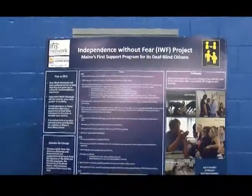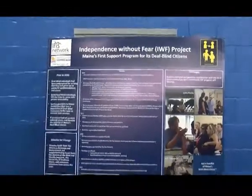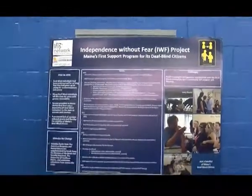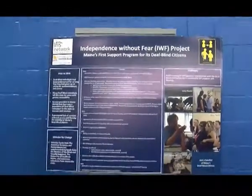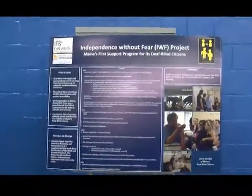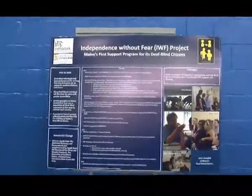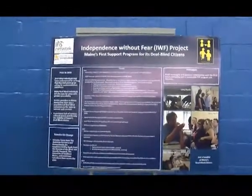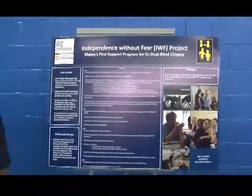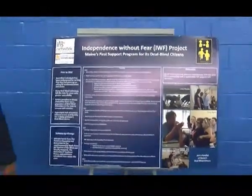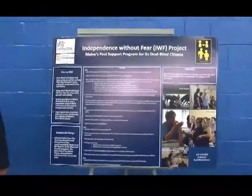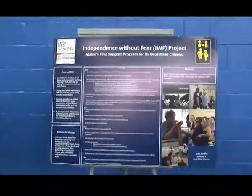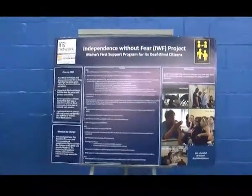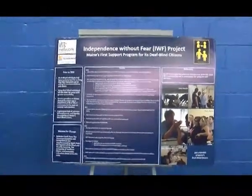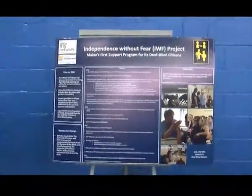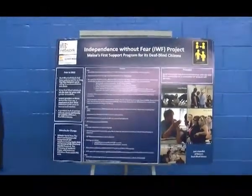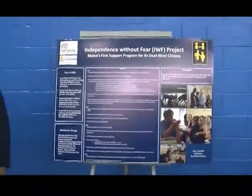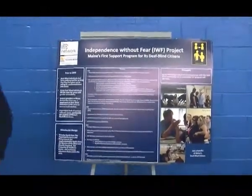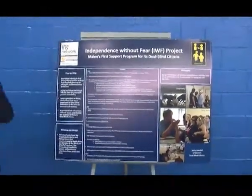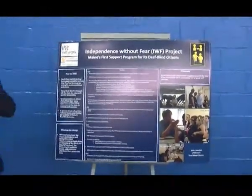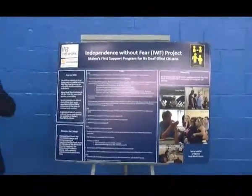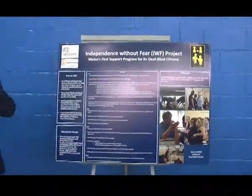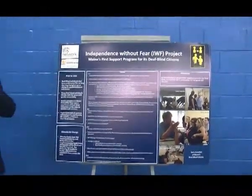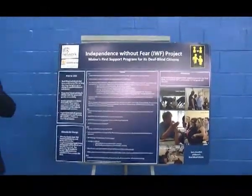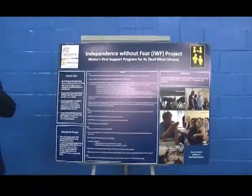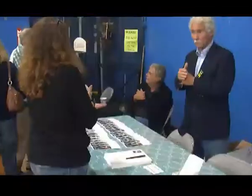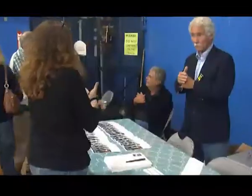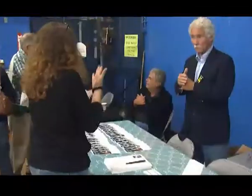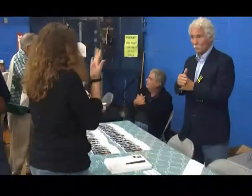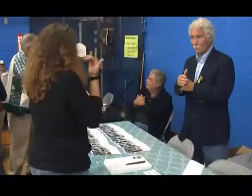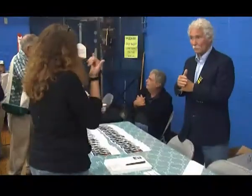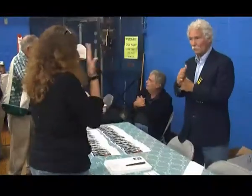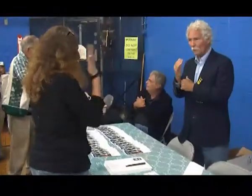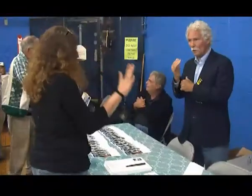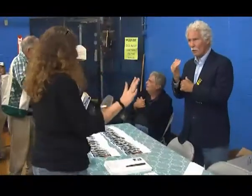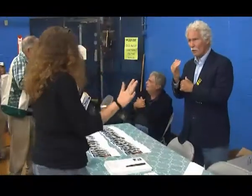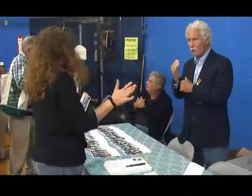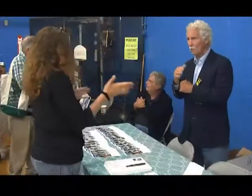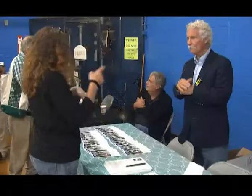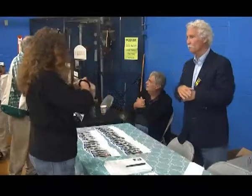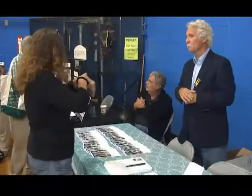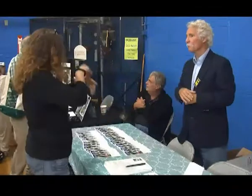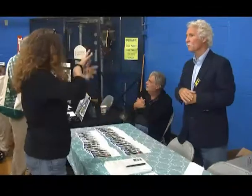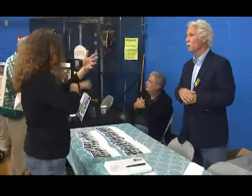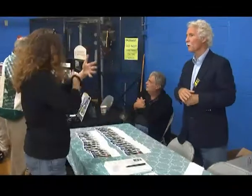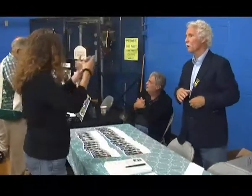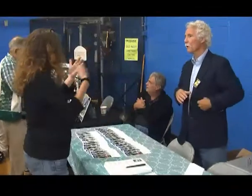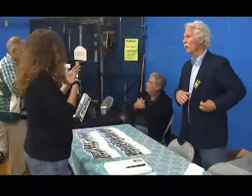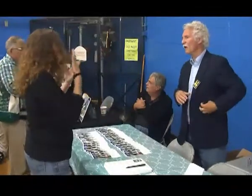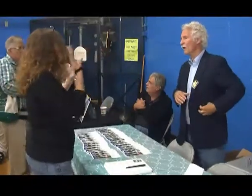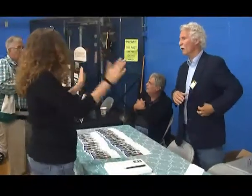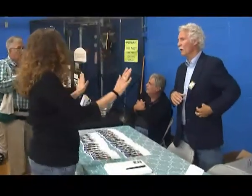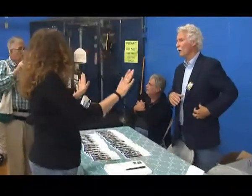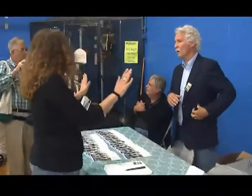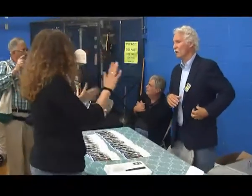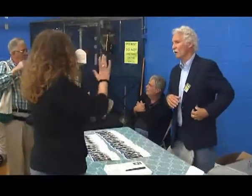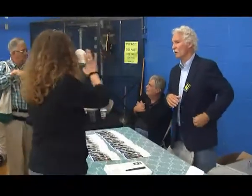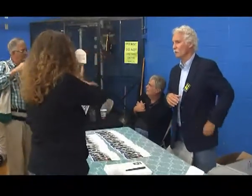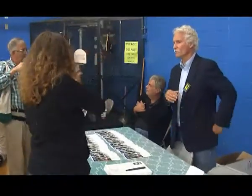we have support people, special support persons for people who are Deaf and blind. And people who are Deaf and blind tend to be isolated within their